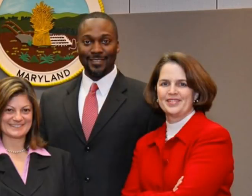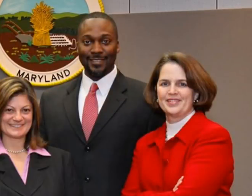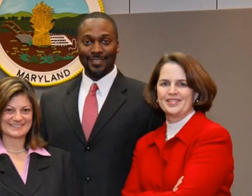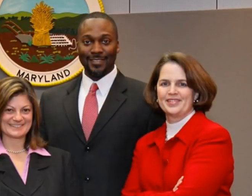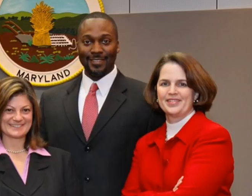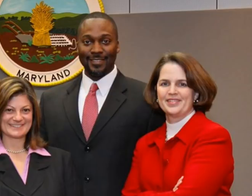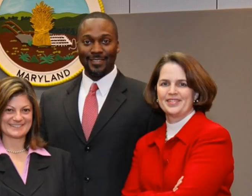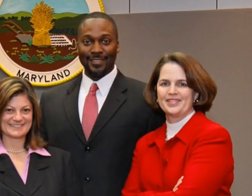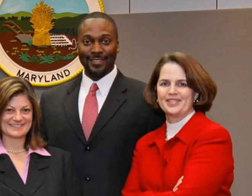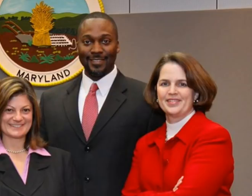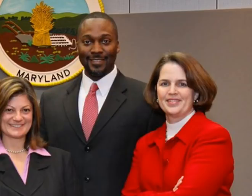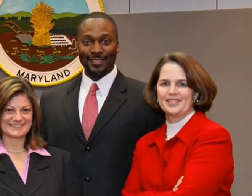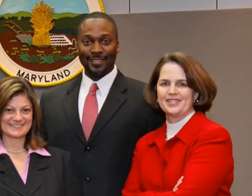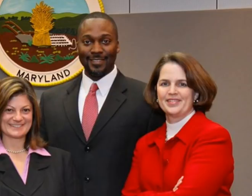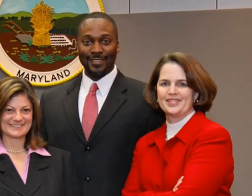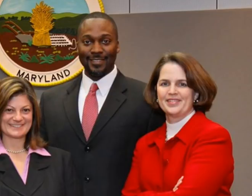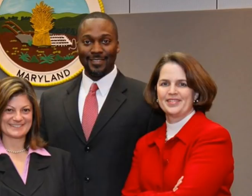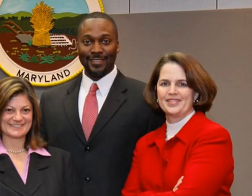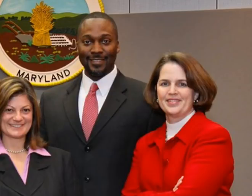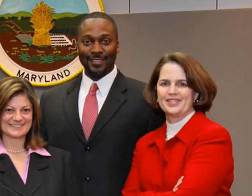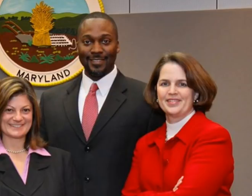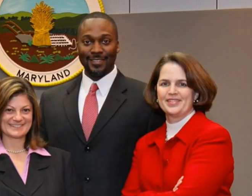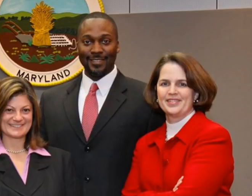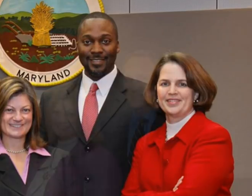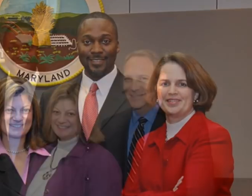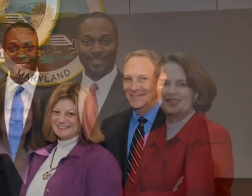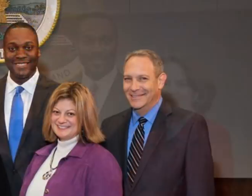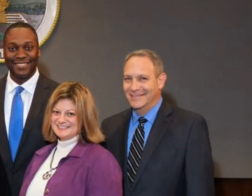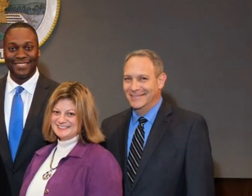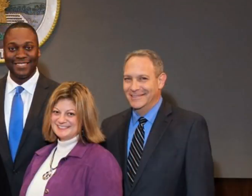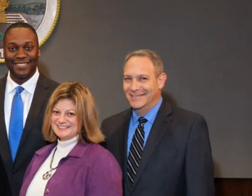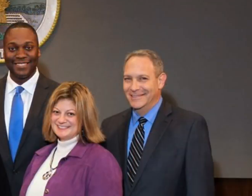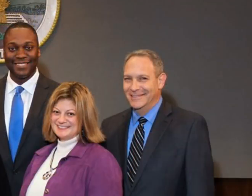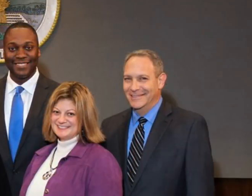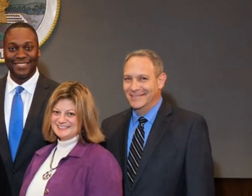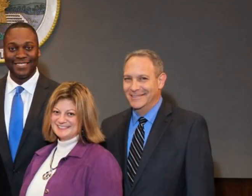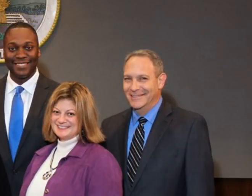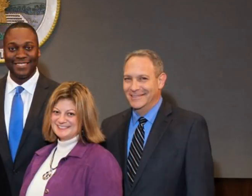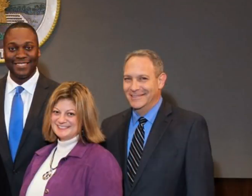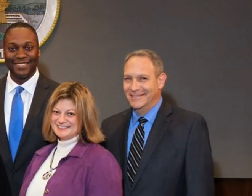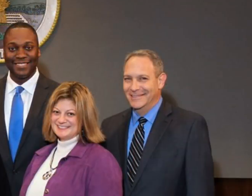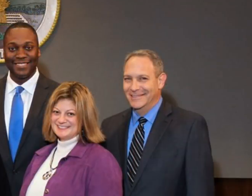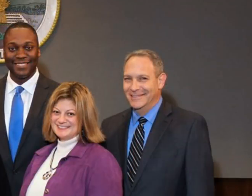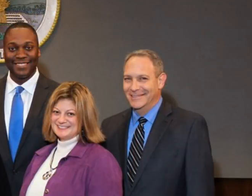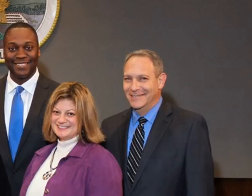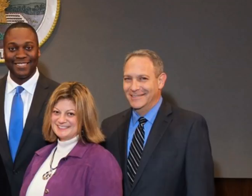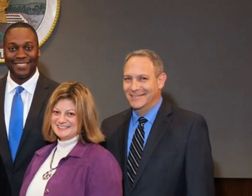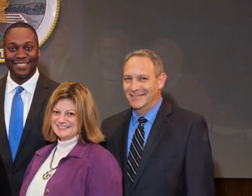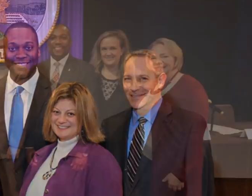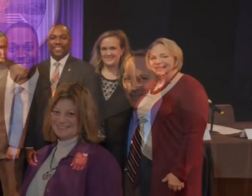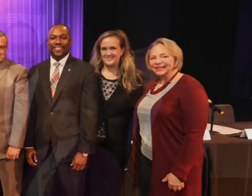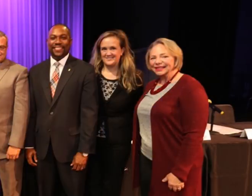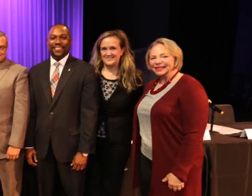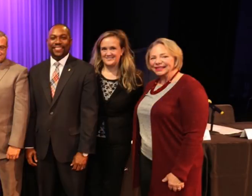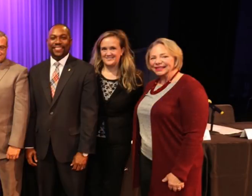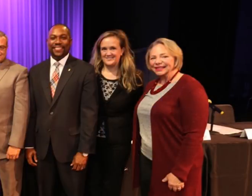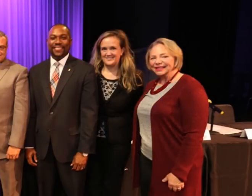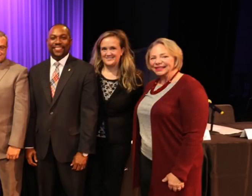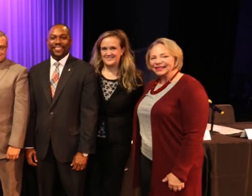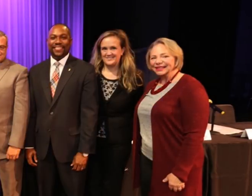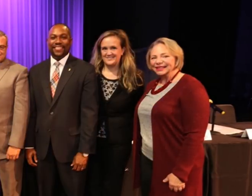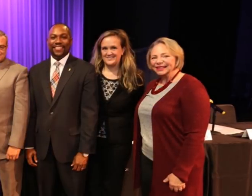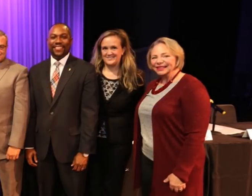I've had the honor of serving with many great leaders on the County Council. And I look forward to growing with our new County